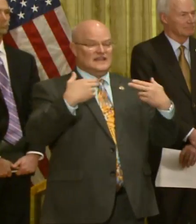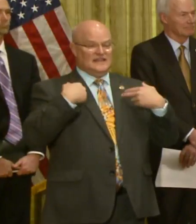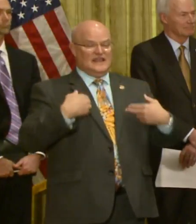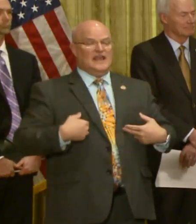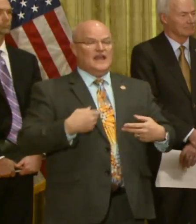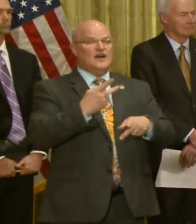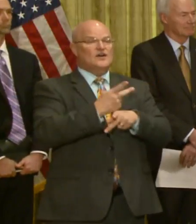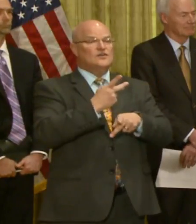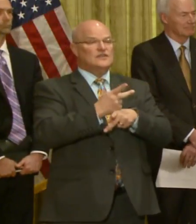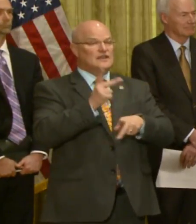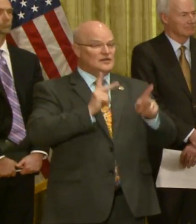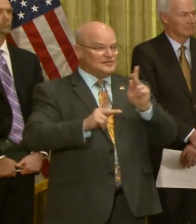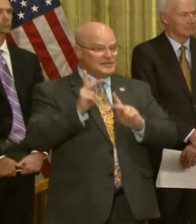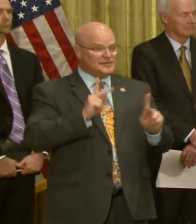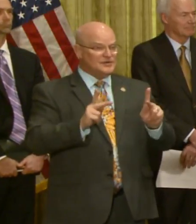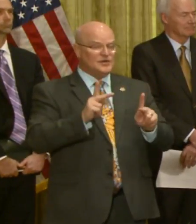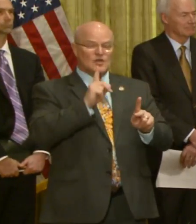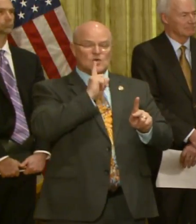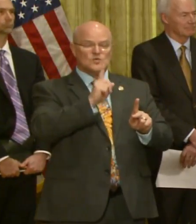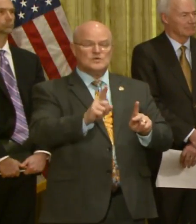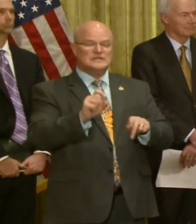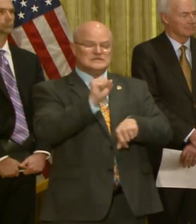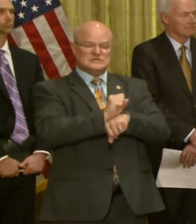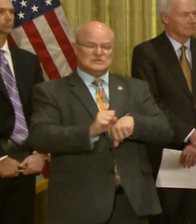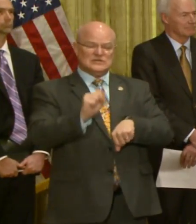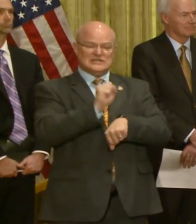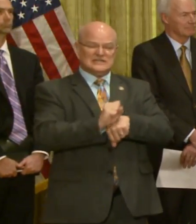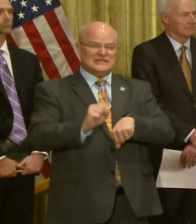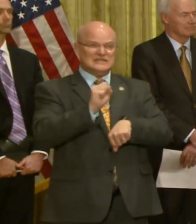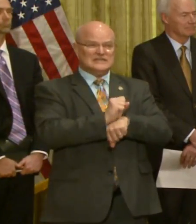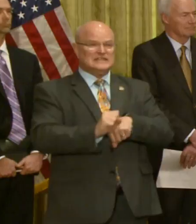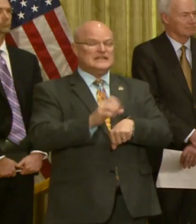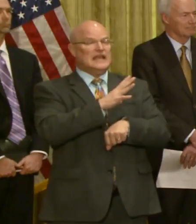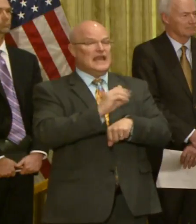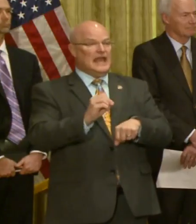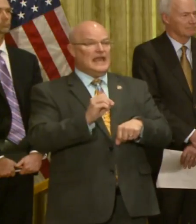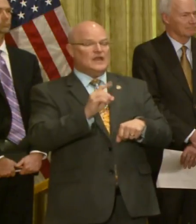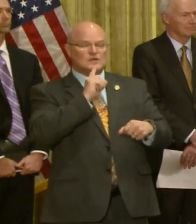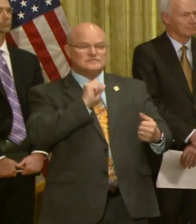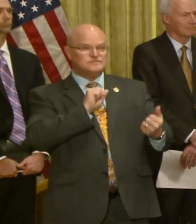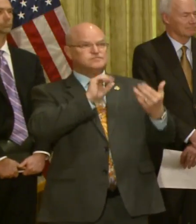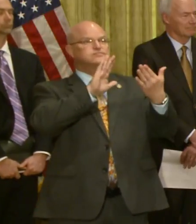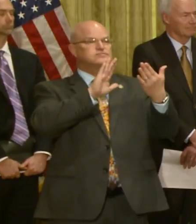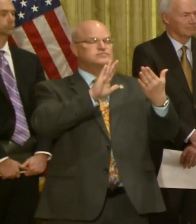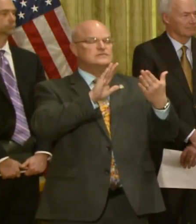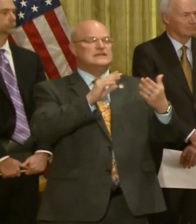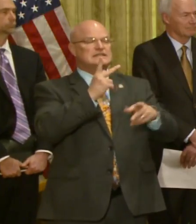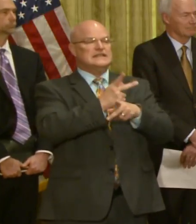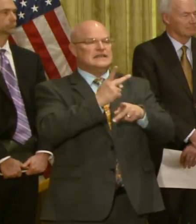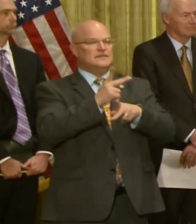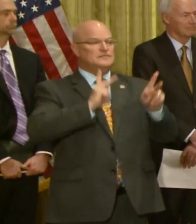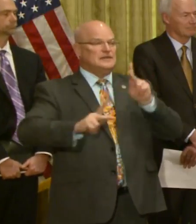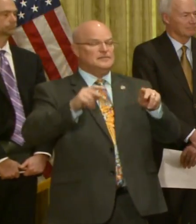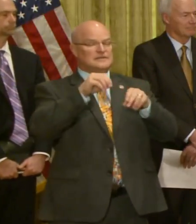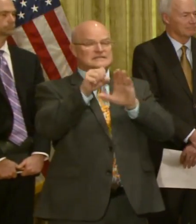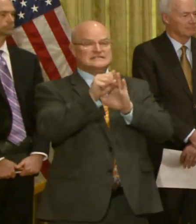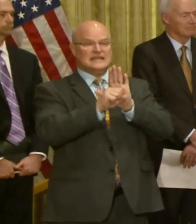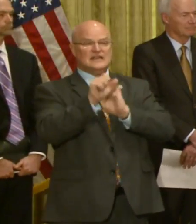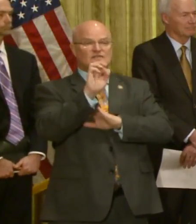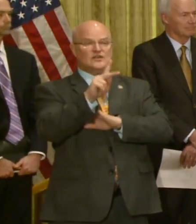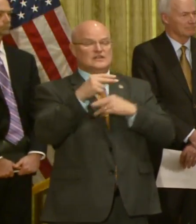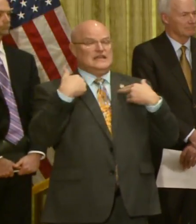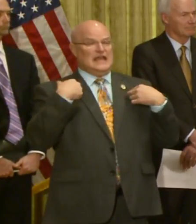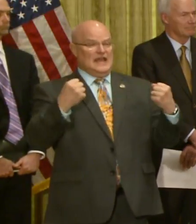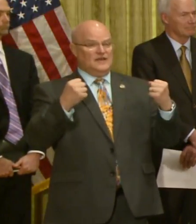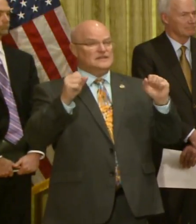harm's way and working tirelessly to make sure that we are keeping the people of the state of Arkansas as healthy as possible. And I appreciate